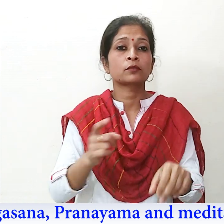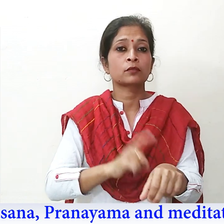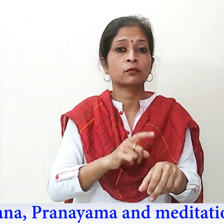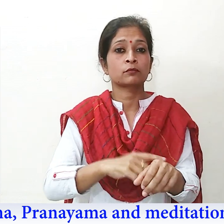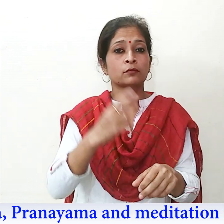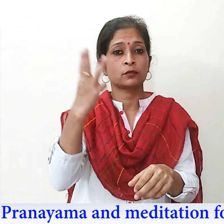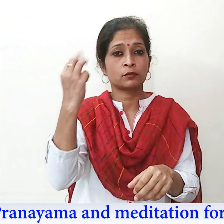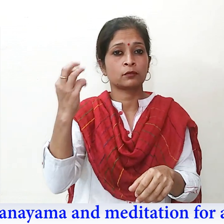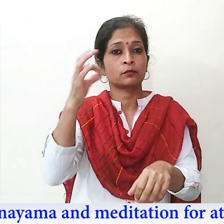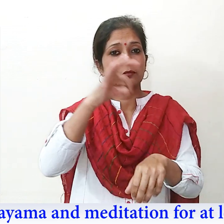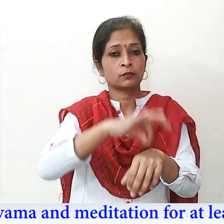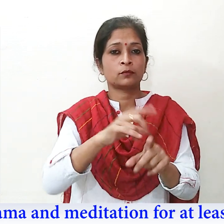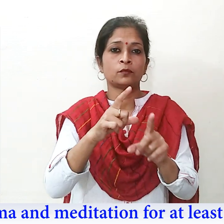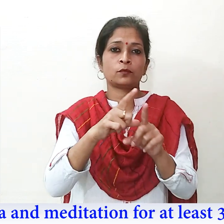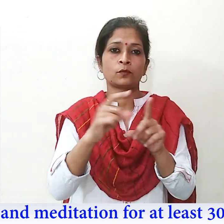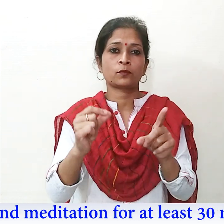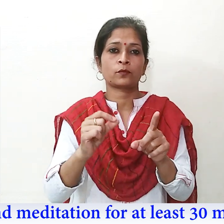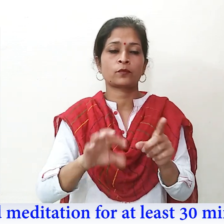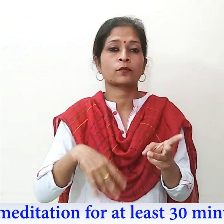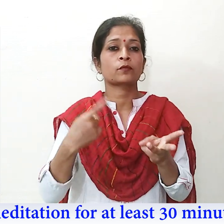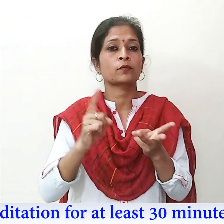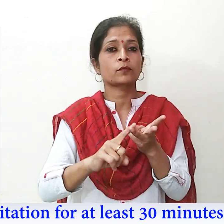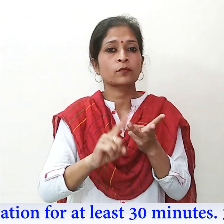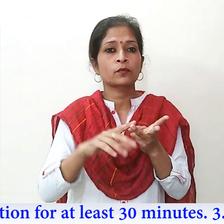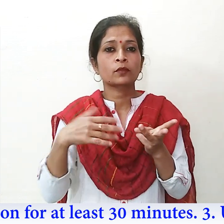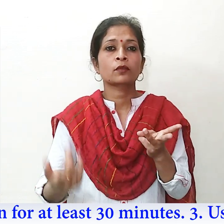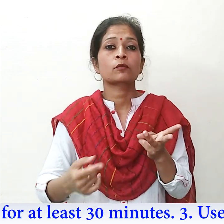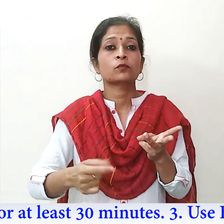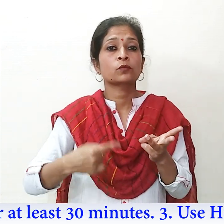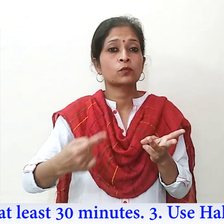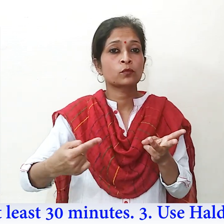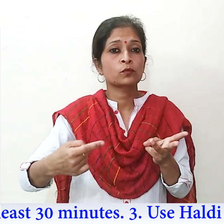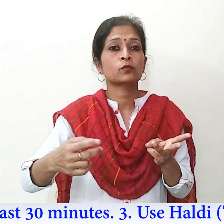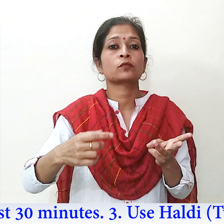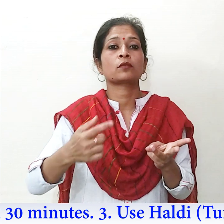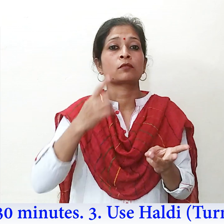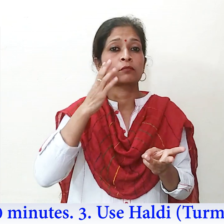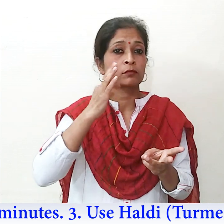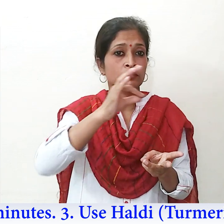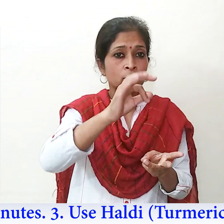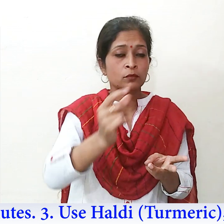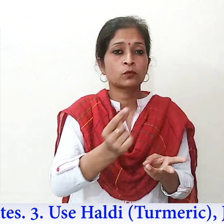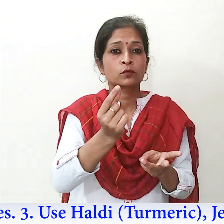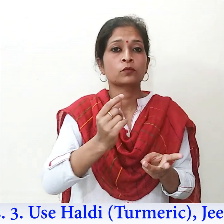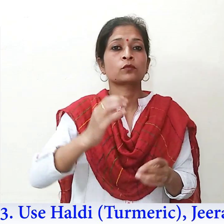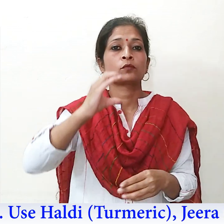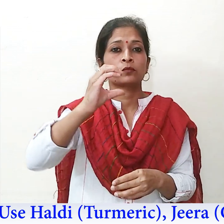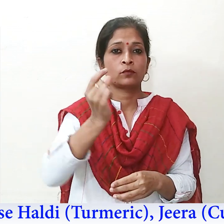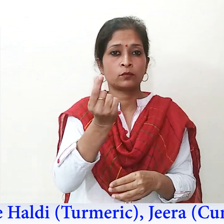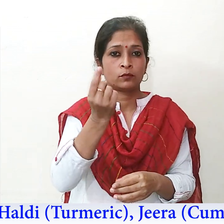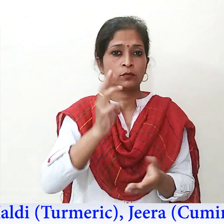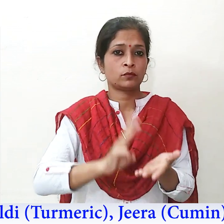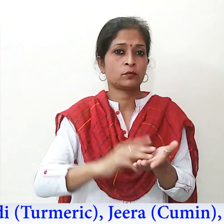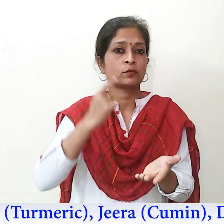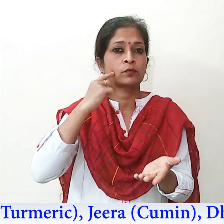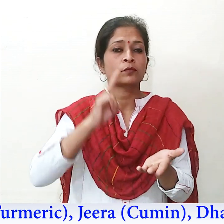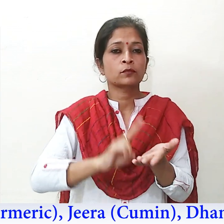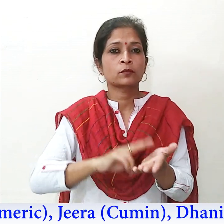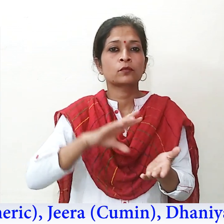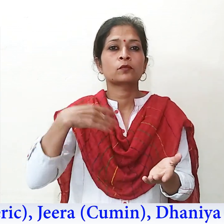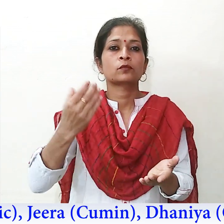30 minutes 3. Use Haldi, Turmeric, Jeera, Cumin,